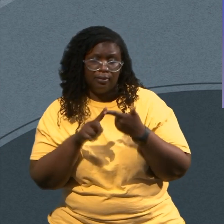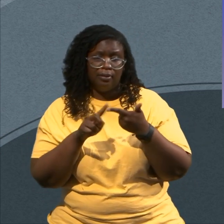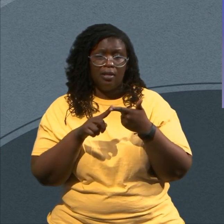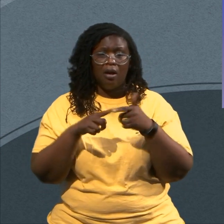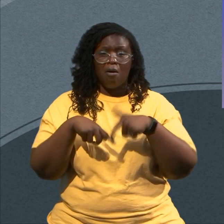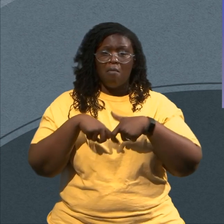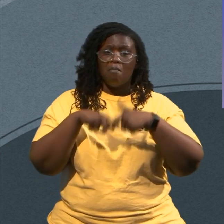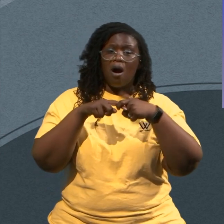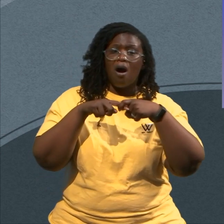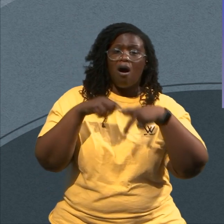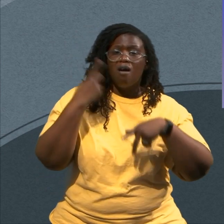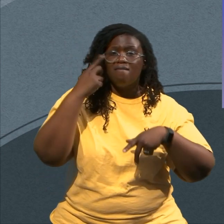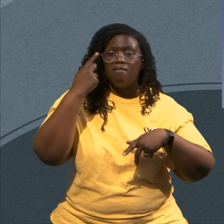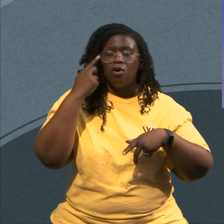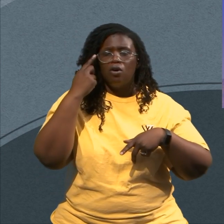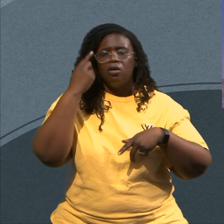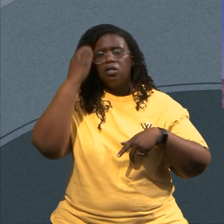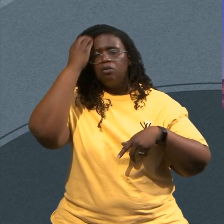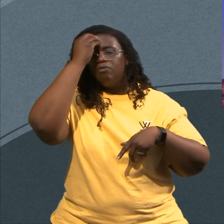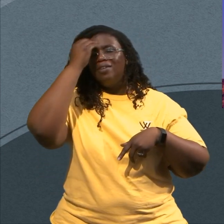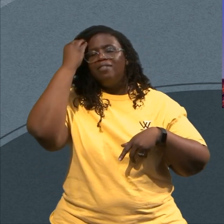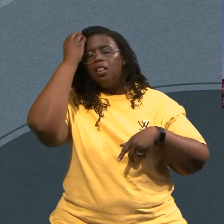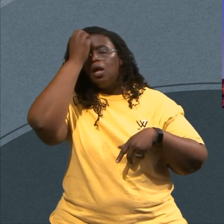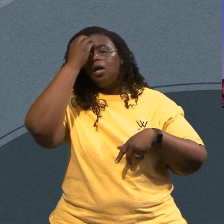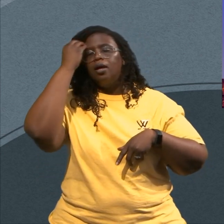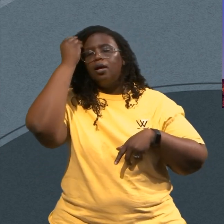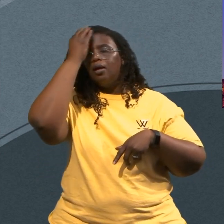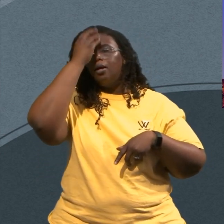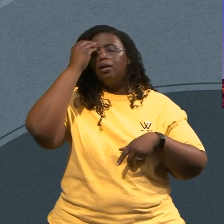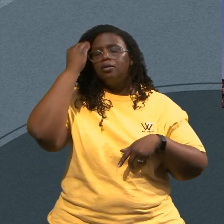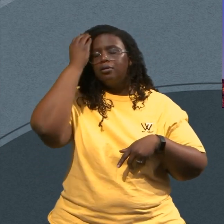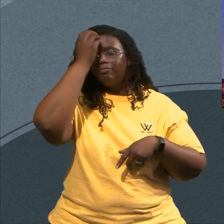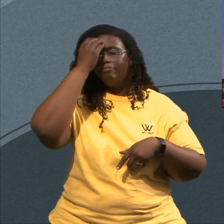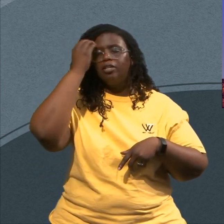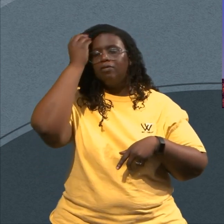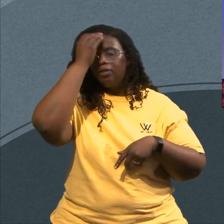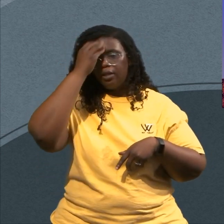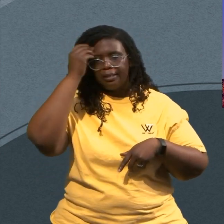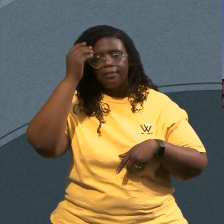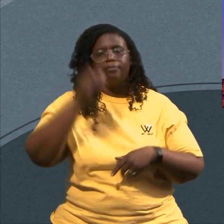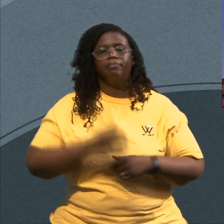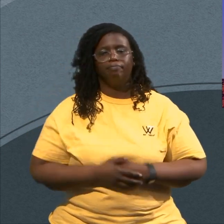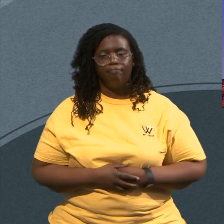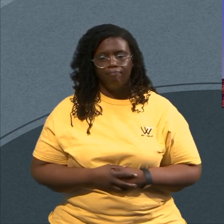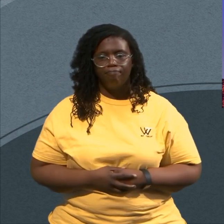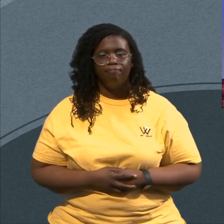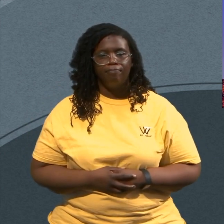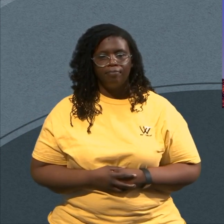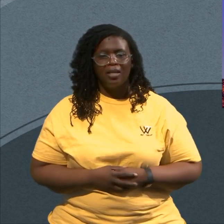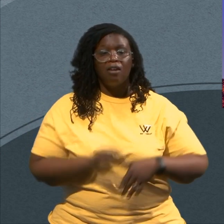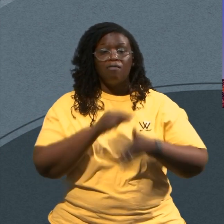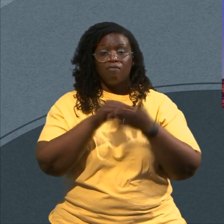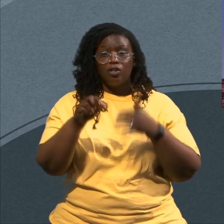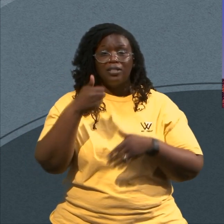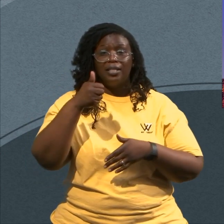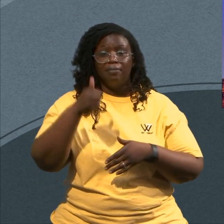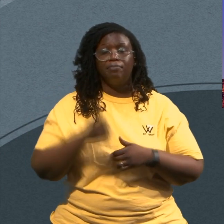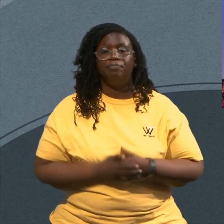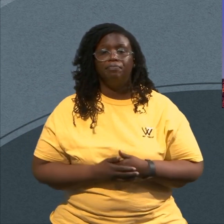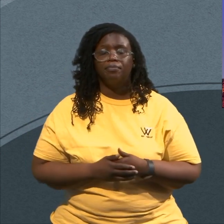Pause To Reflect This Is Going To Get Really Convicting I'm Still In Verse 10 Be Still Take